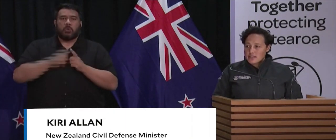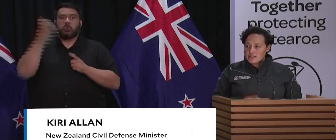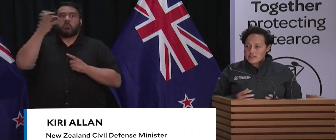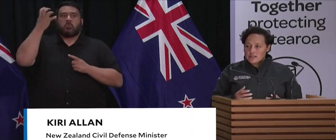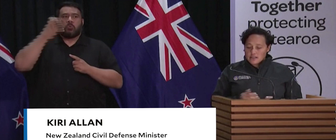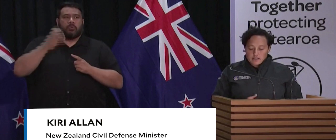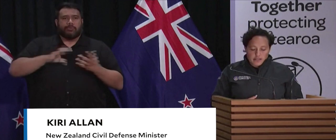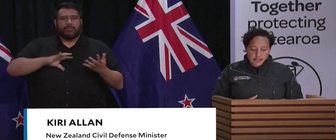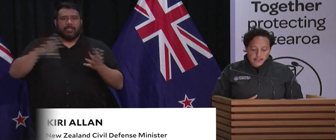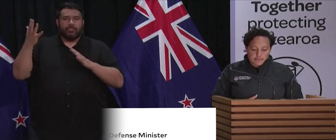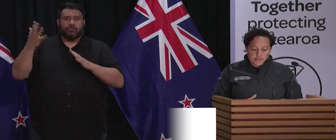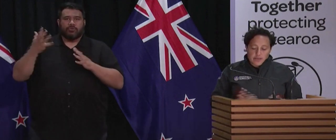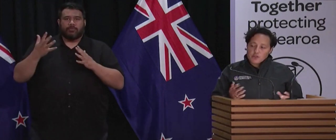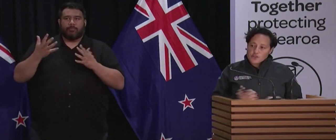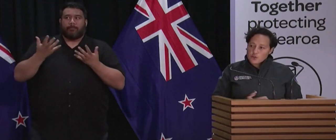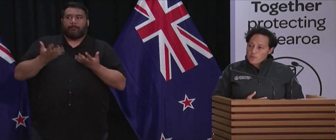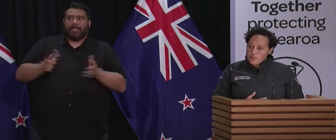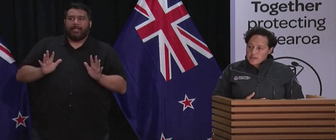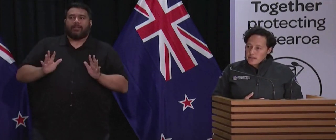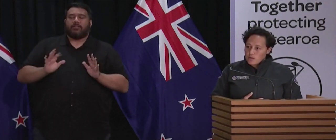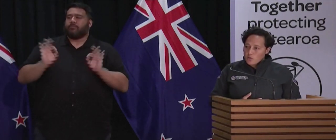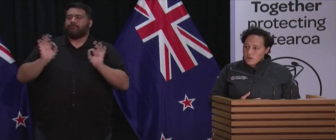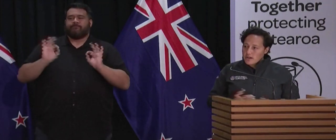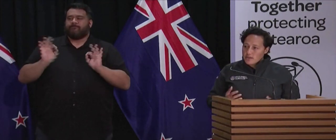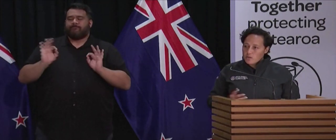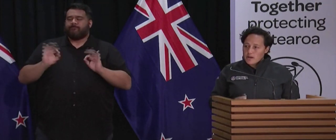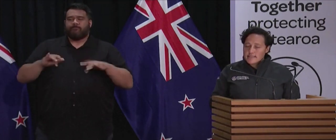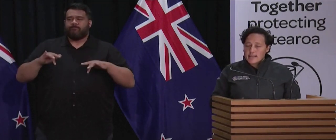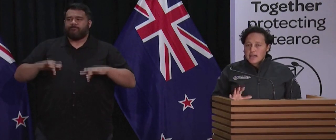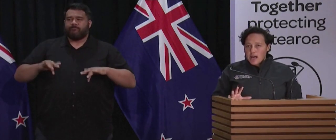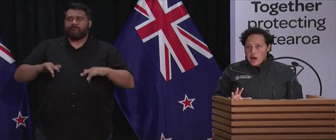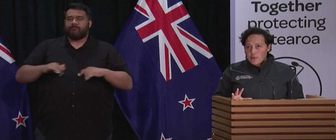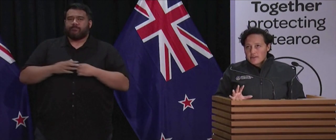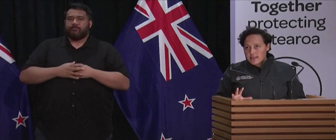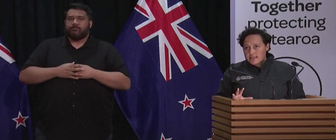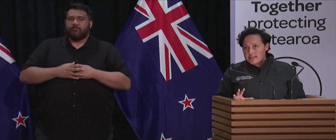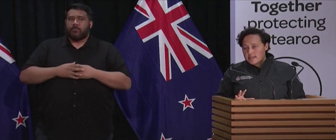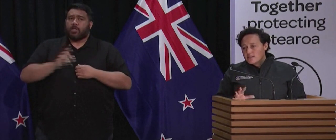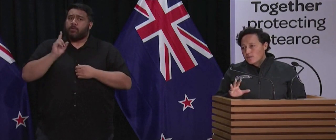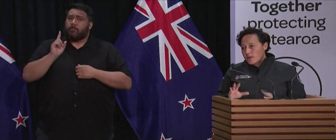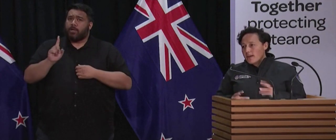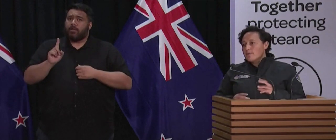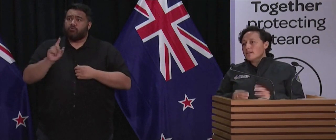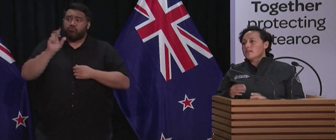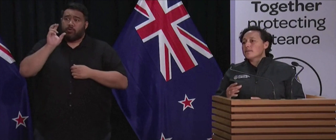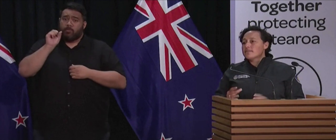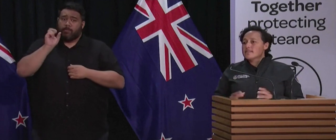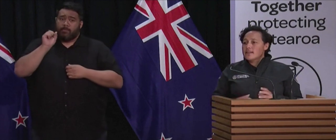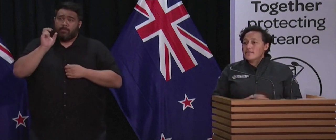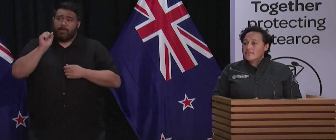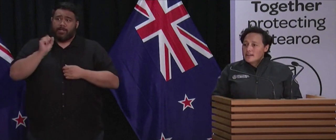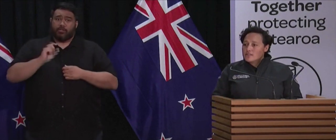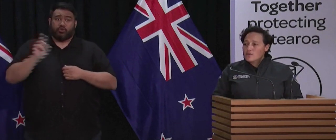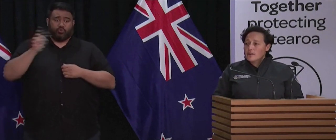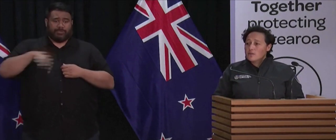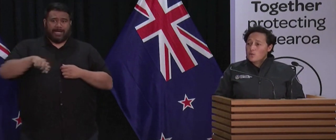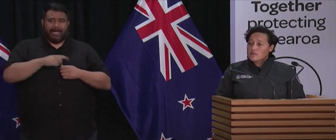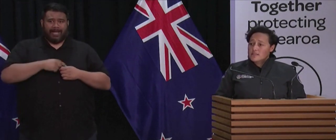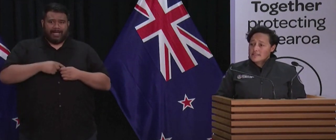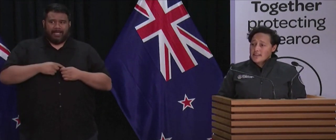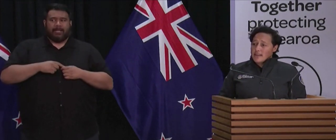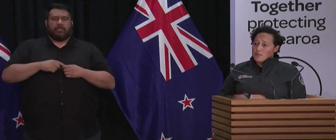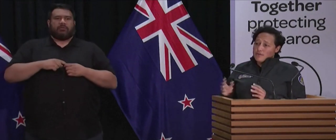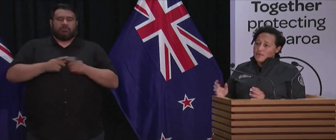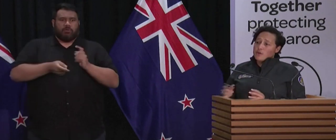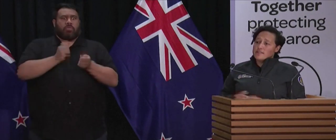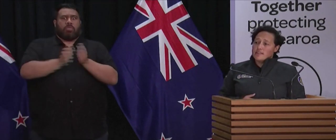damage to property or otherwise. However, that's said that we have been in a bit of a state of flux throughout the